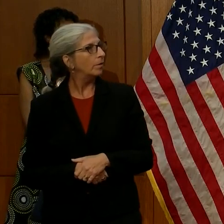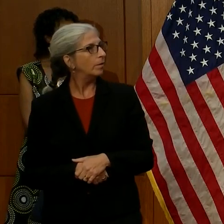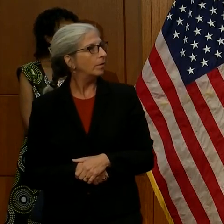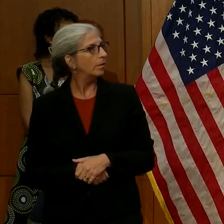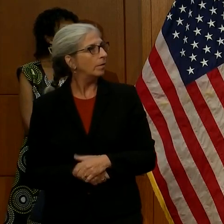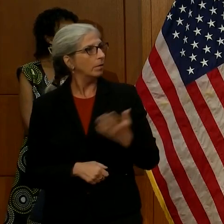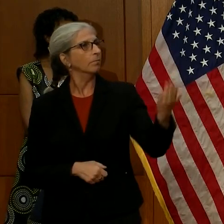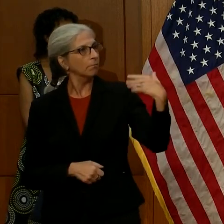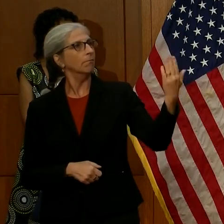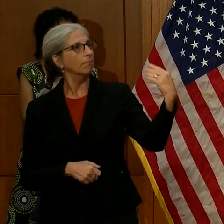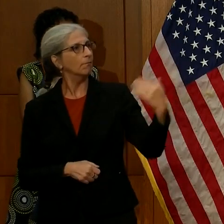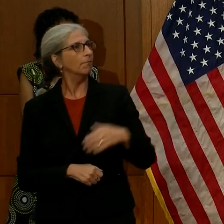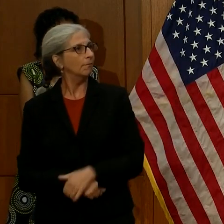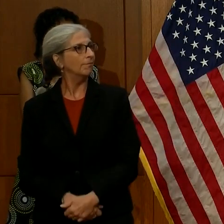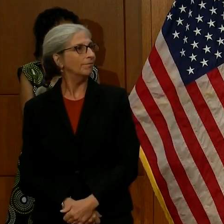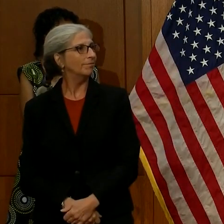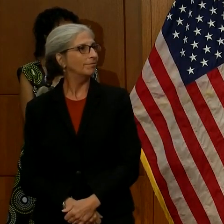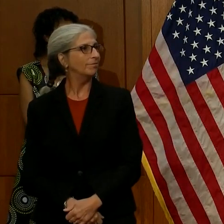Please come forward.